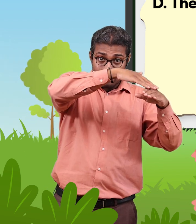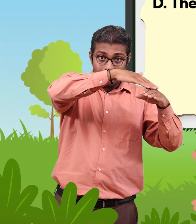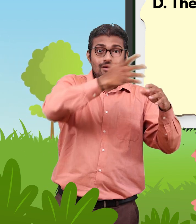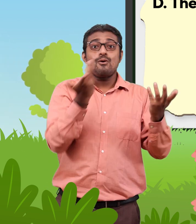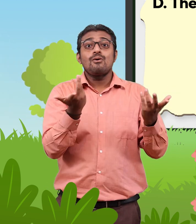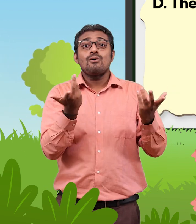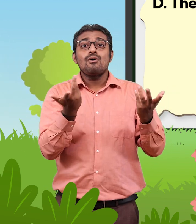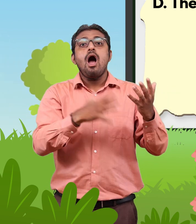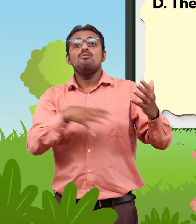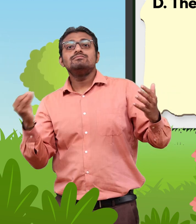house.